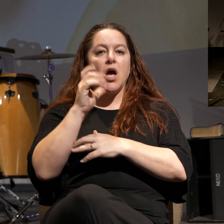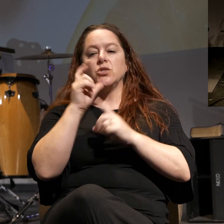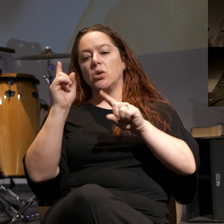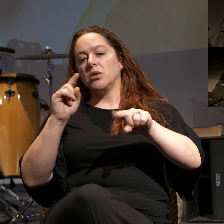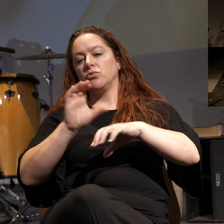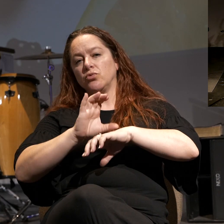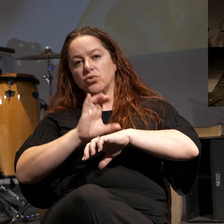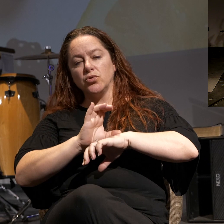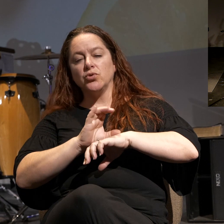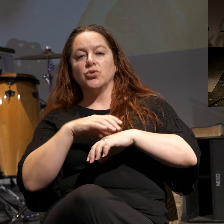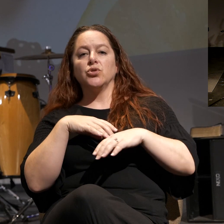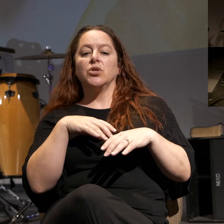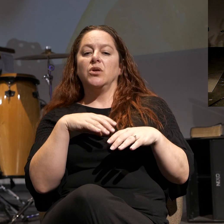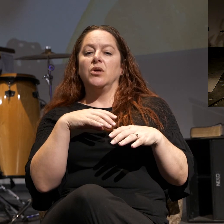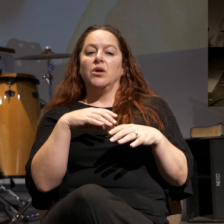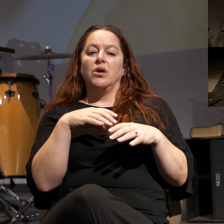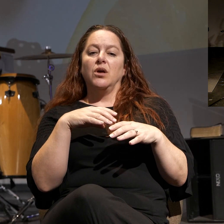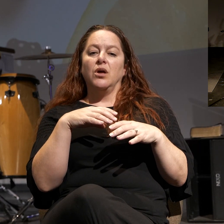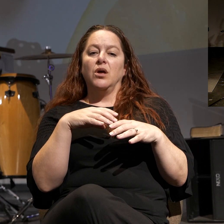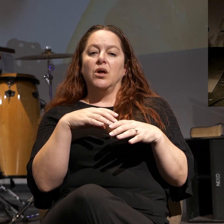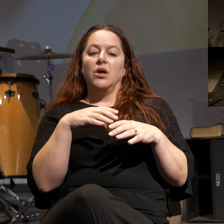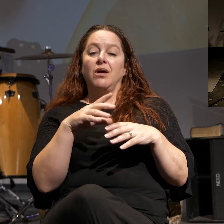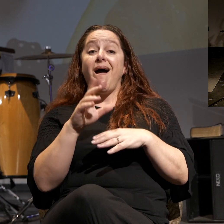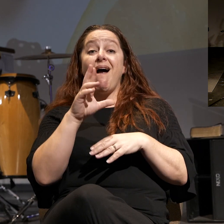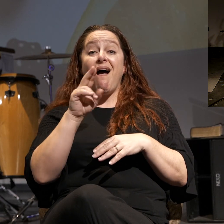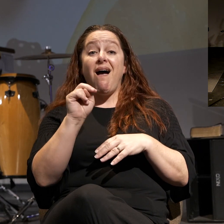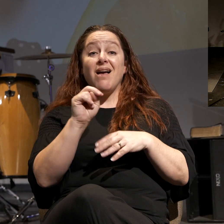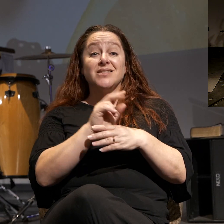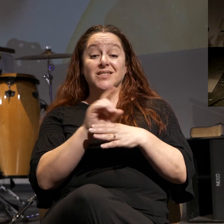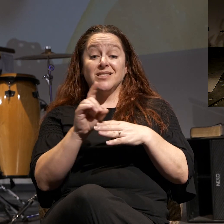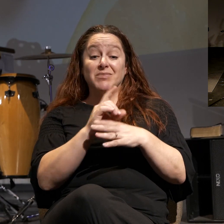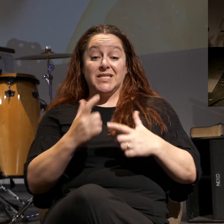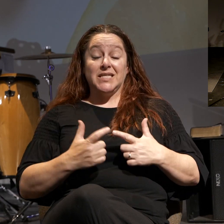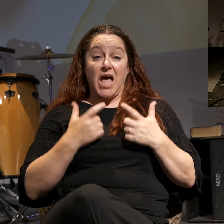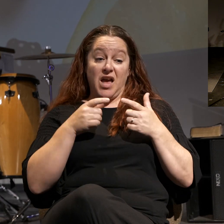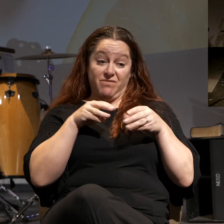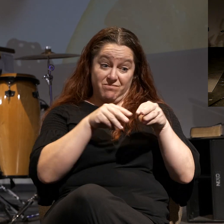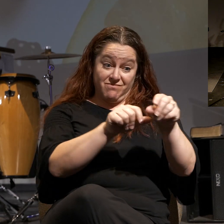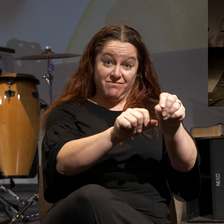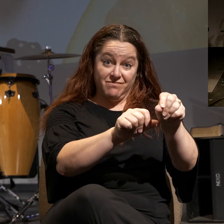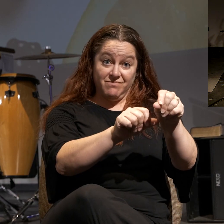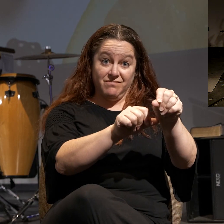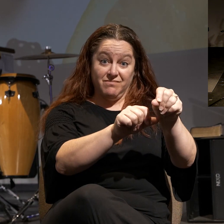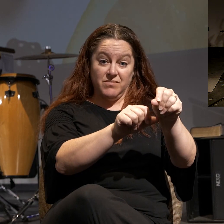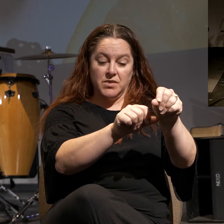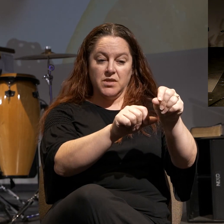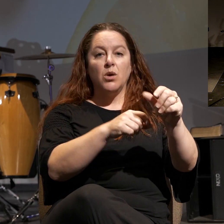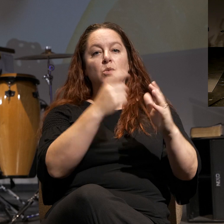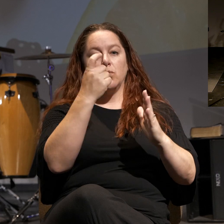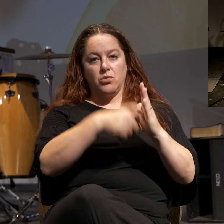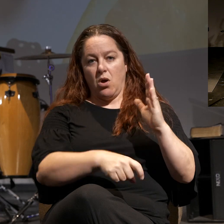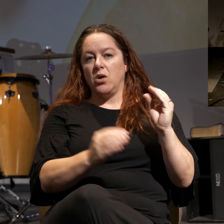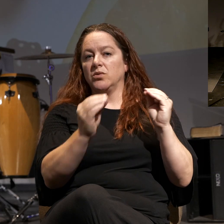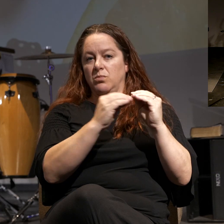to church regularly. An undisciplined life spiritually will cost you more than a disciplined life.